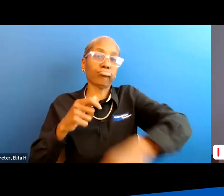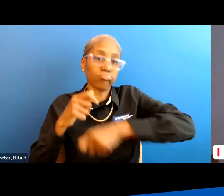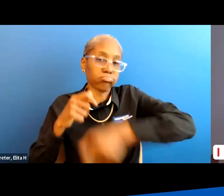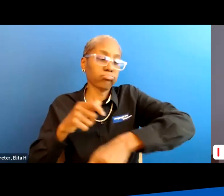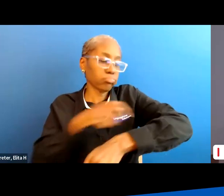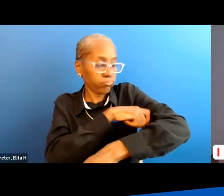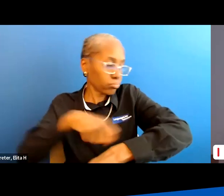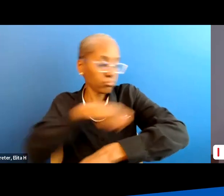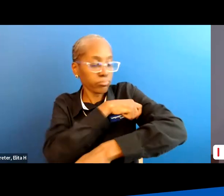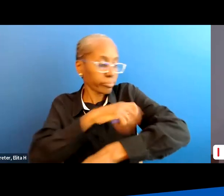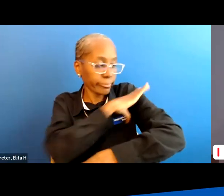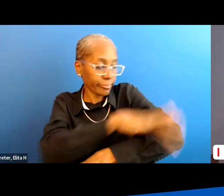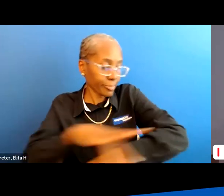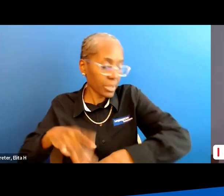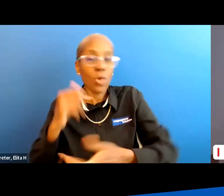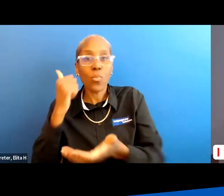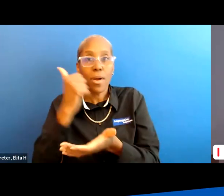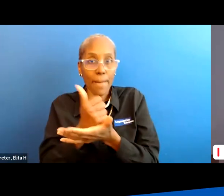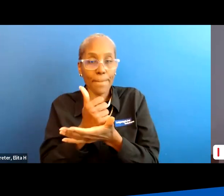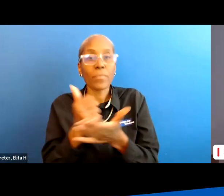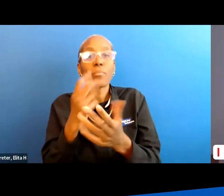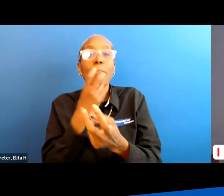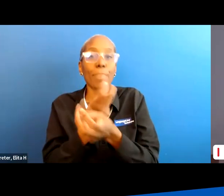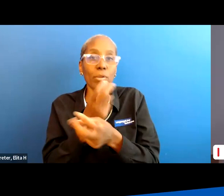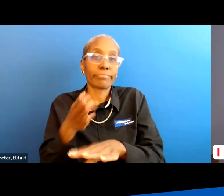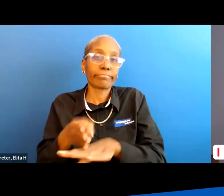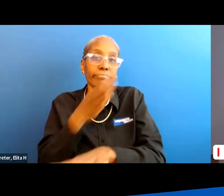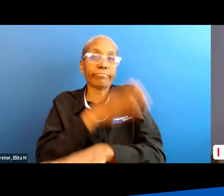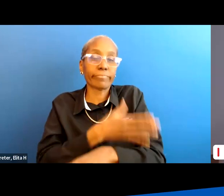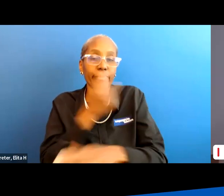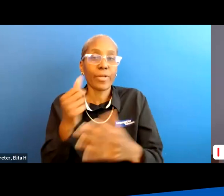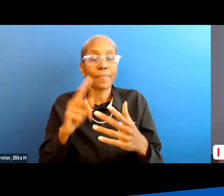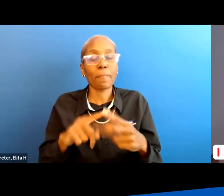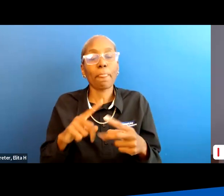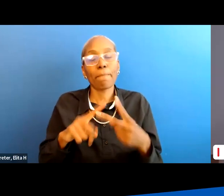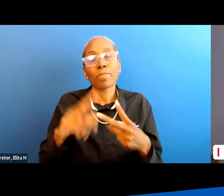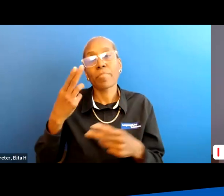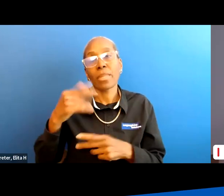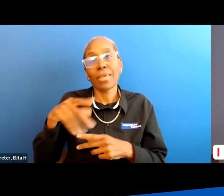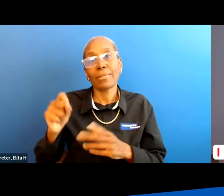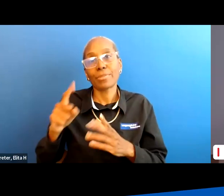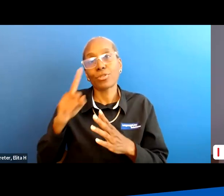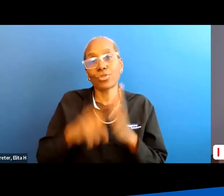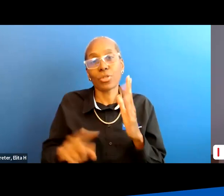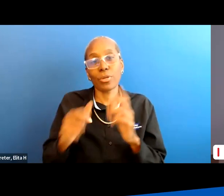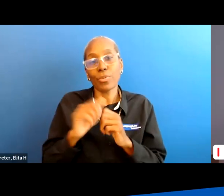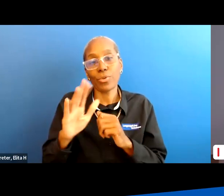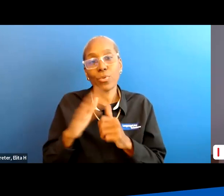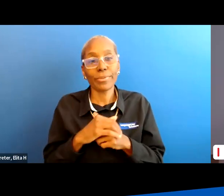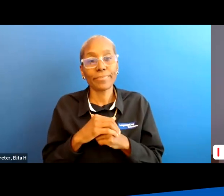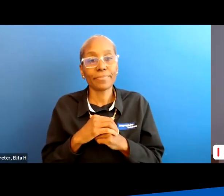a pretty nice thing which helps with those bones also since it's in your hips check with your um